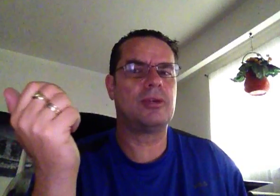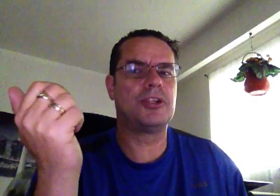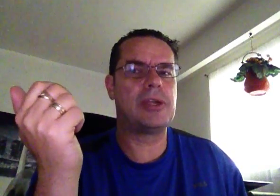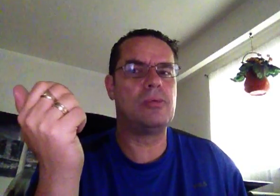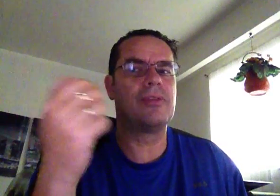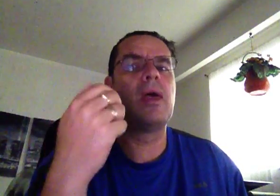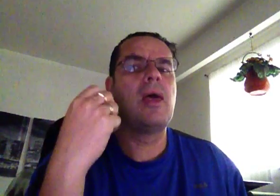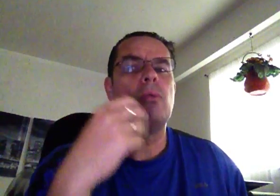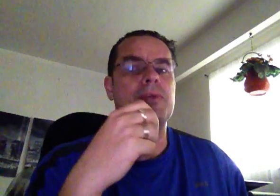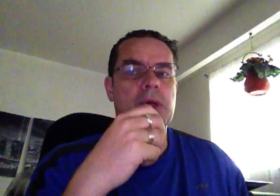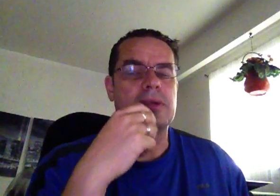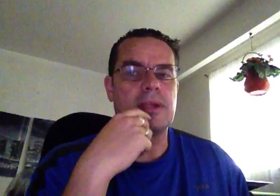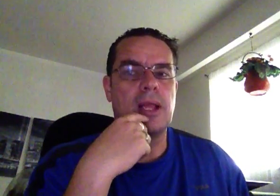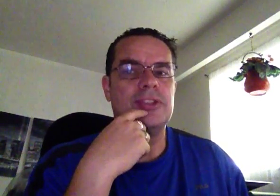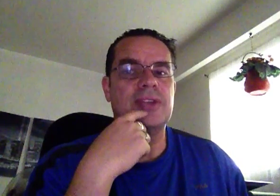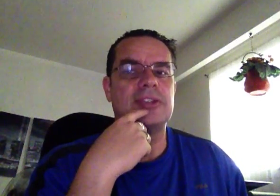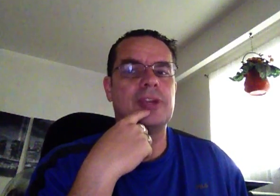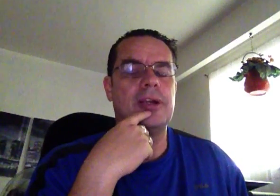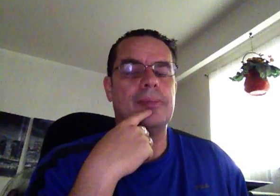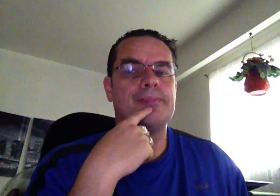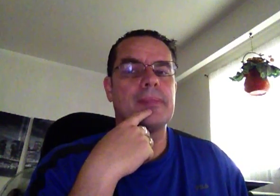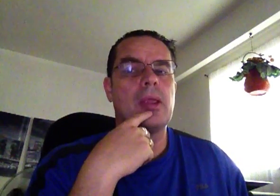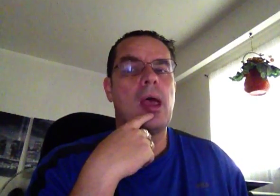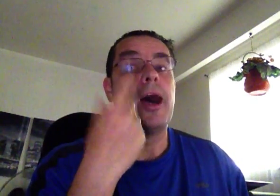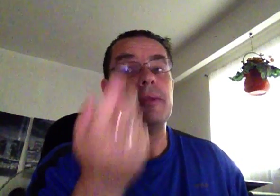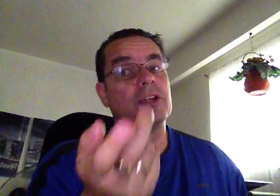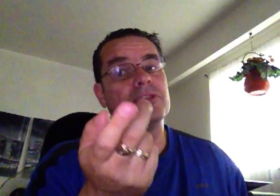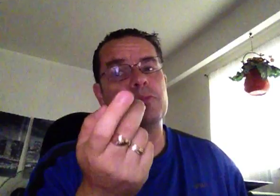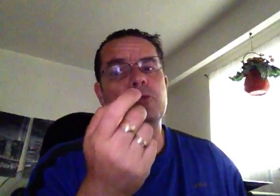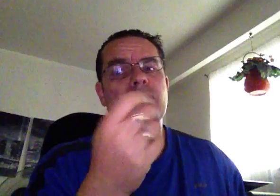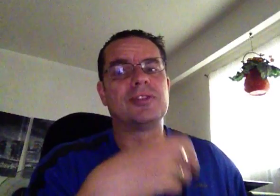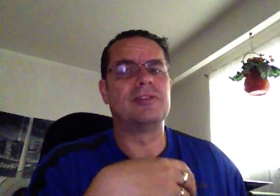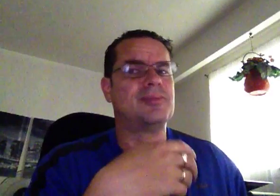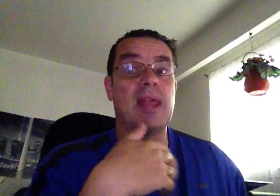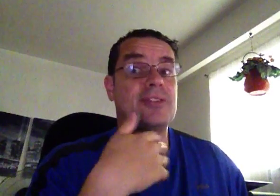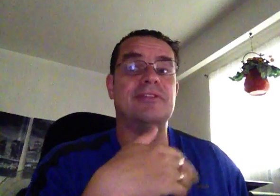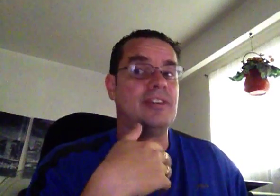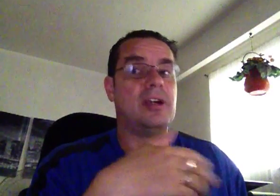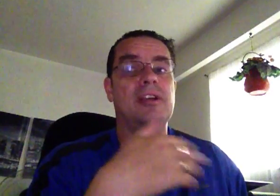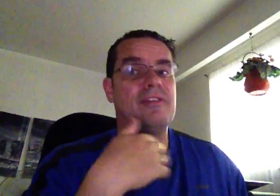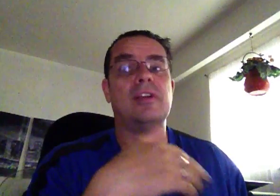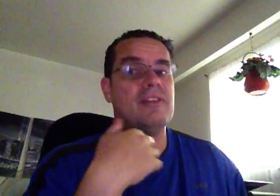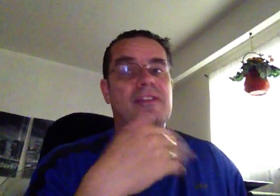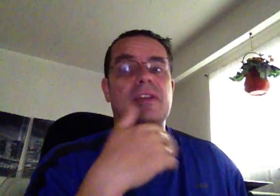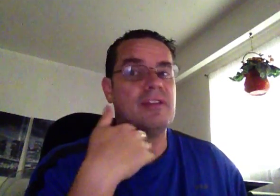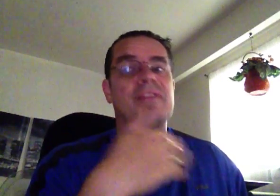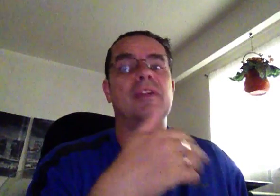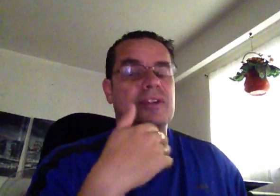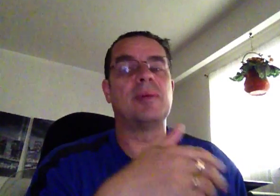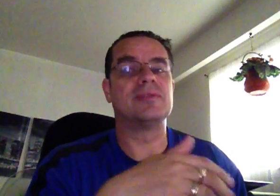want to trade with with trading technologies, the XTrader. There's also the Bloomberg service, but that's very, very, very, very expensive.